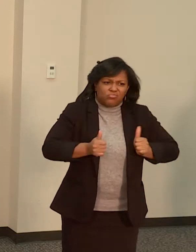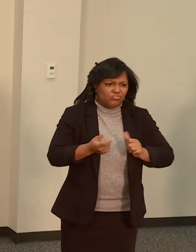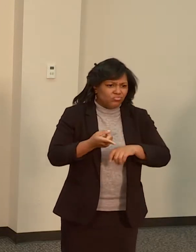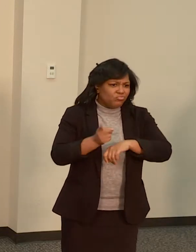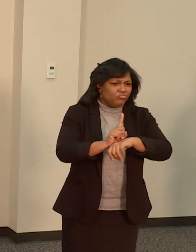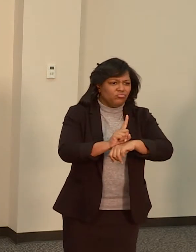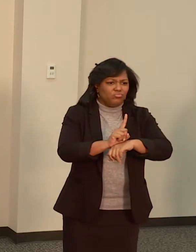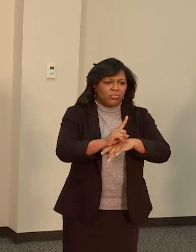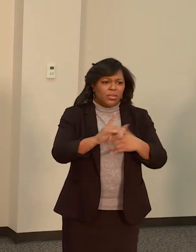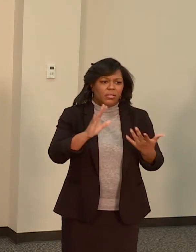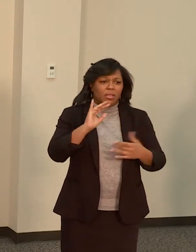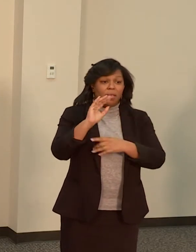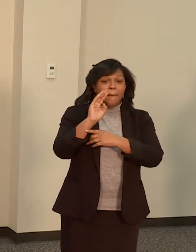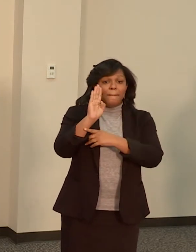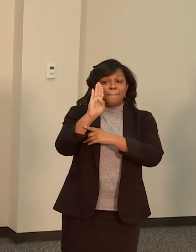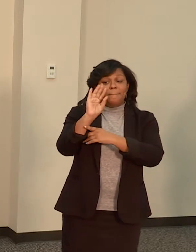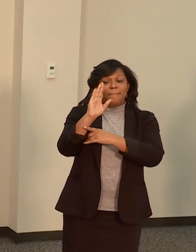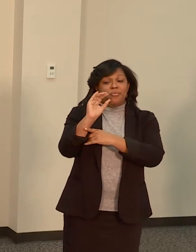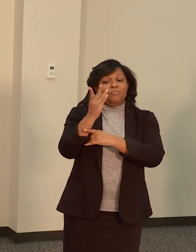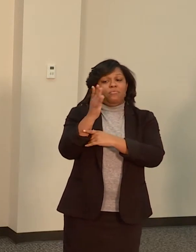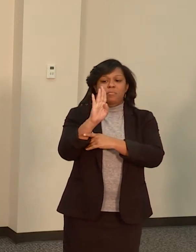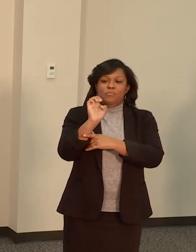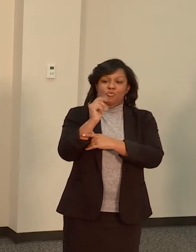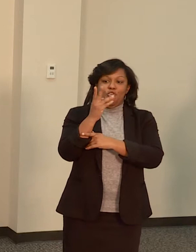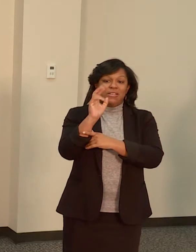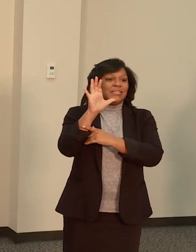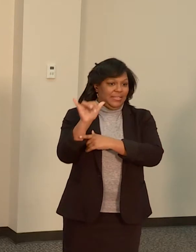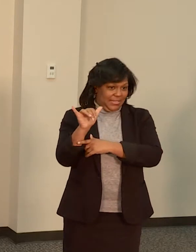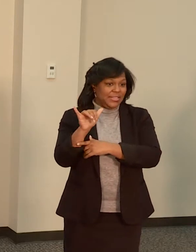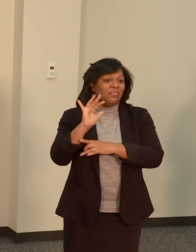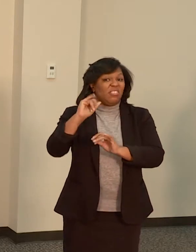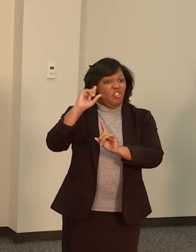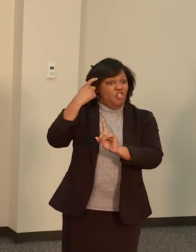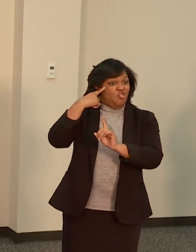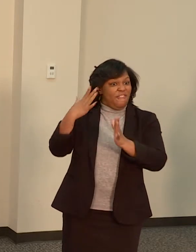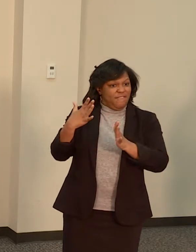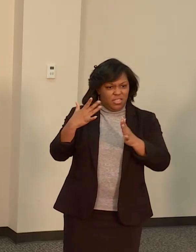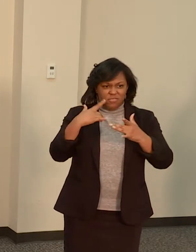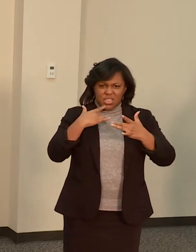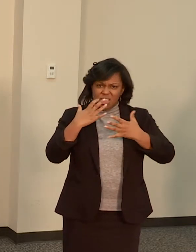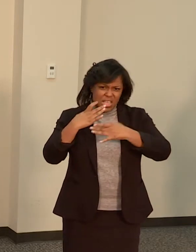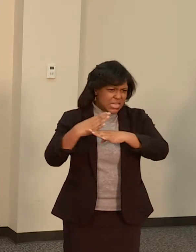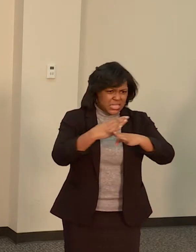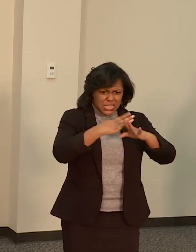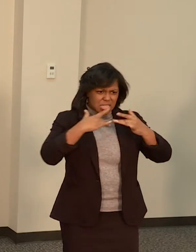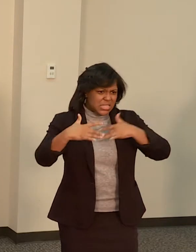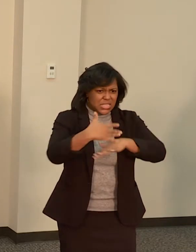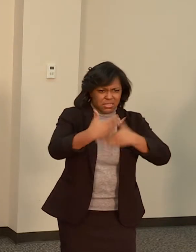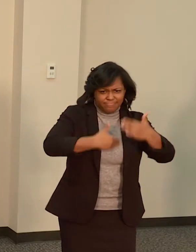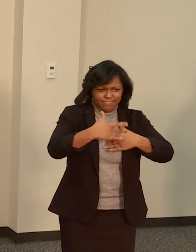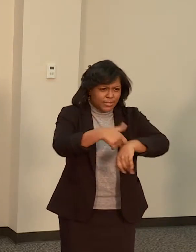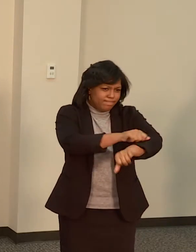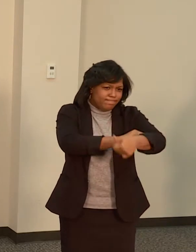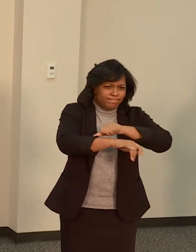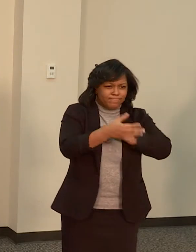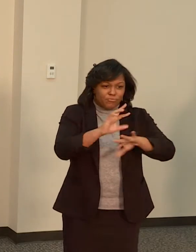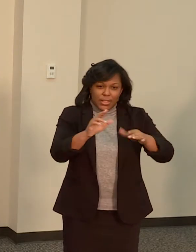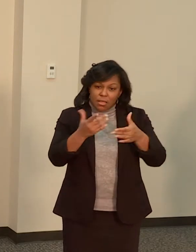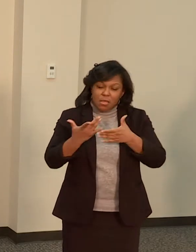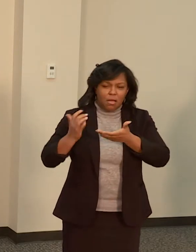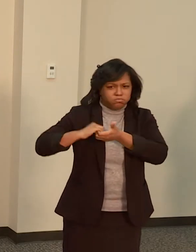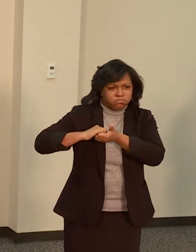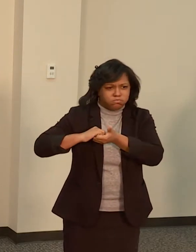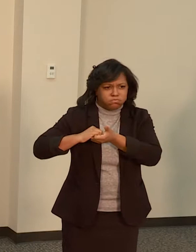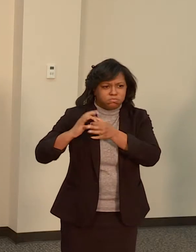this project has not just been moving forward. It's bearing some really exceptional results. And here are some of the